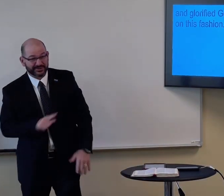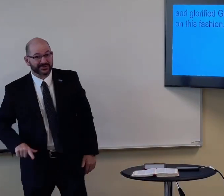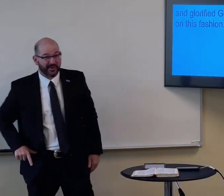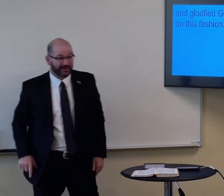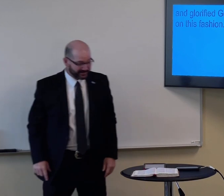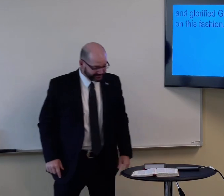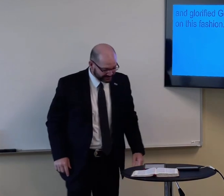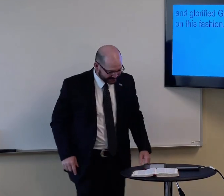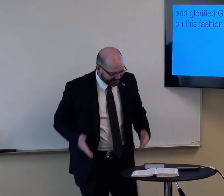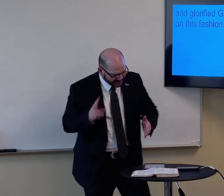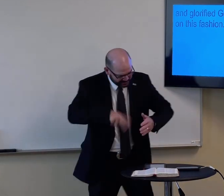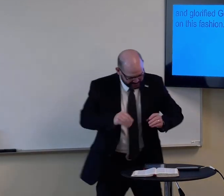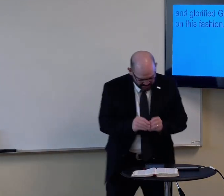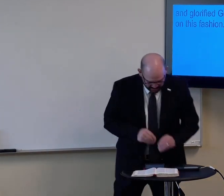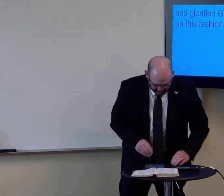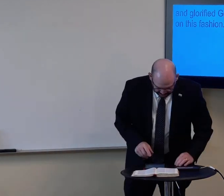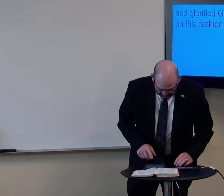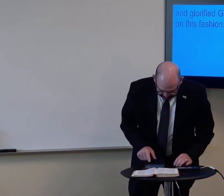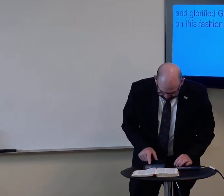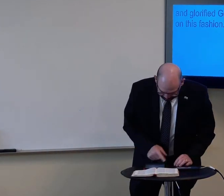Praise the Lord. Let's read some more.